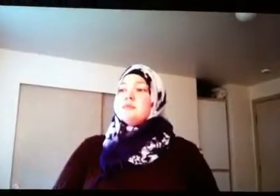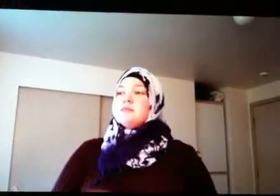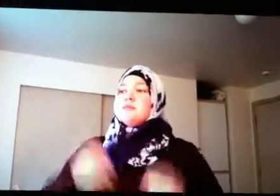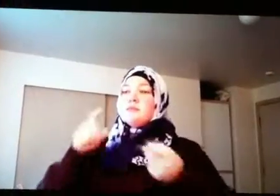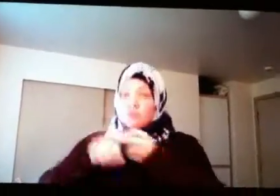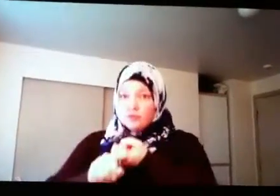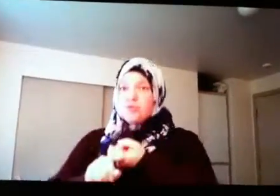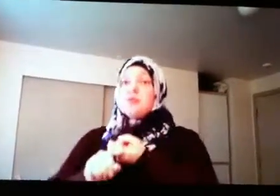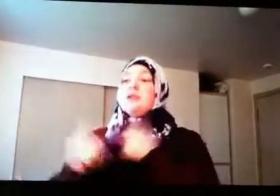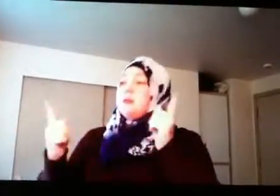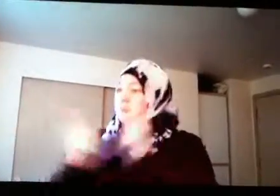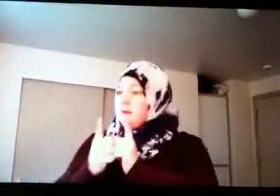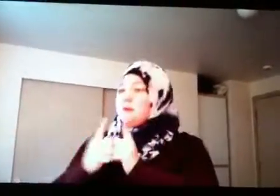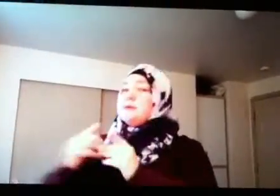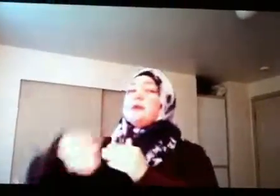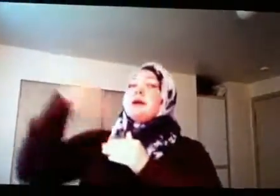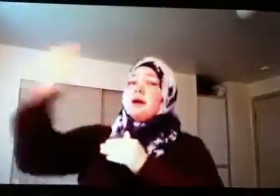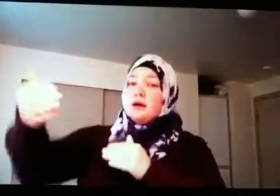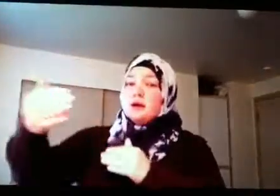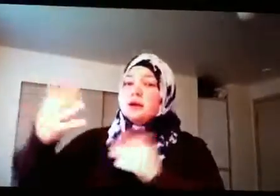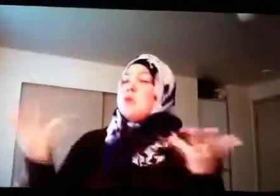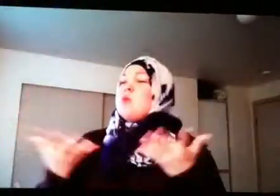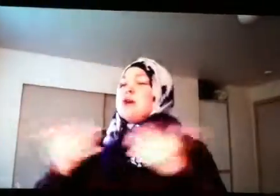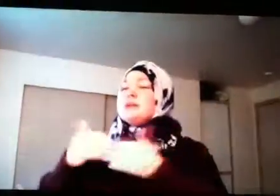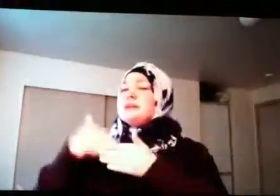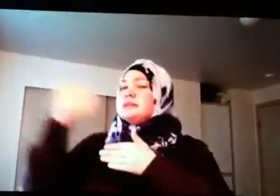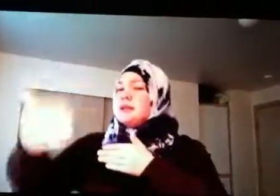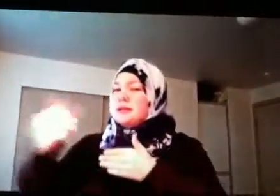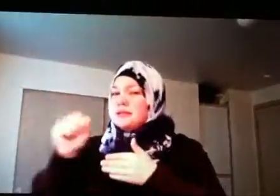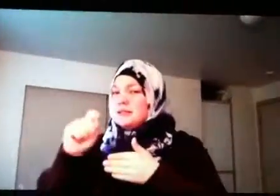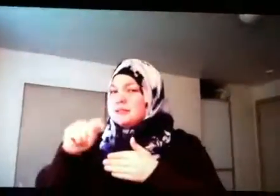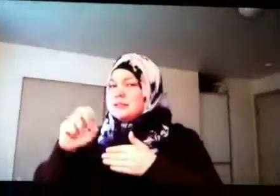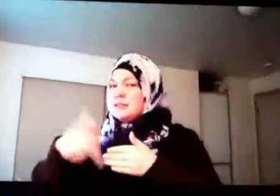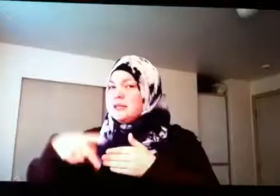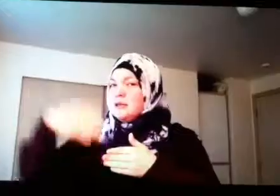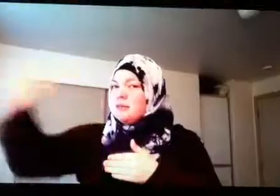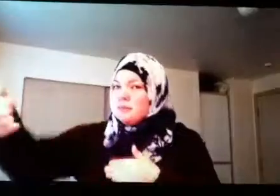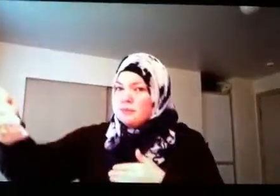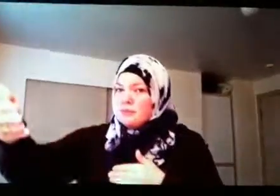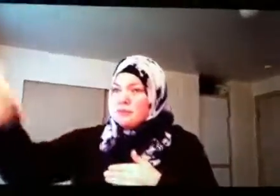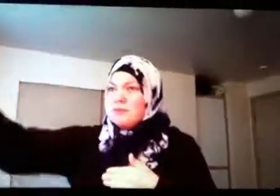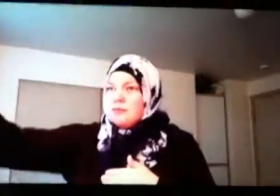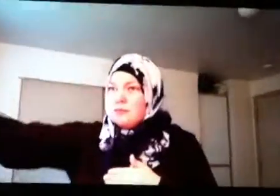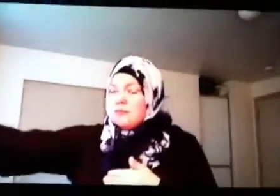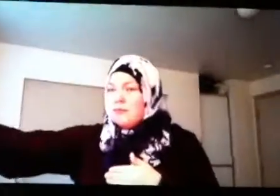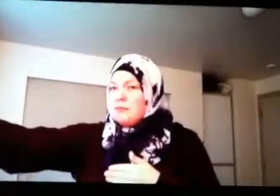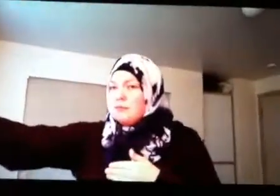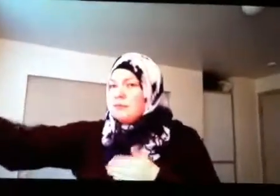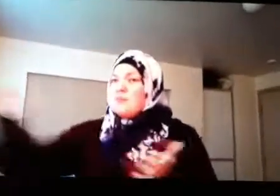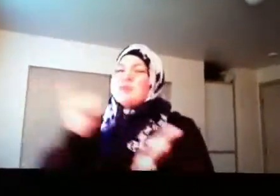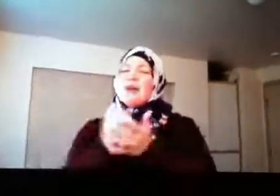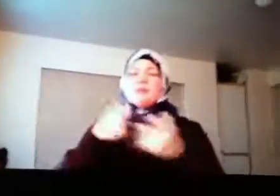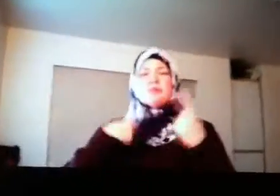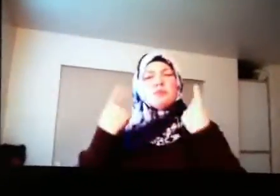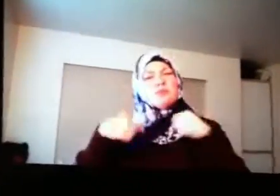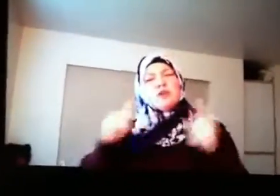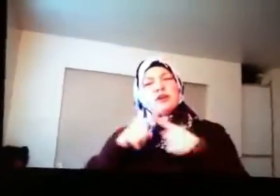Talk about something like that. Friends. can meet in the future. Take another step. And meet them in the future.